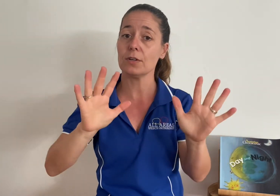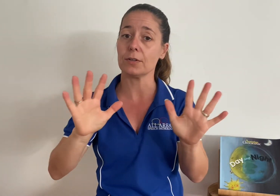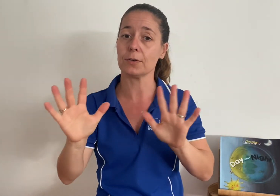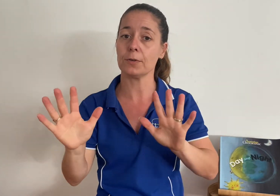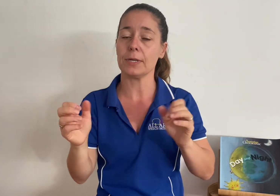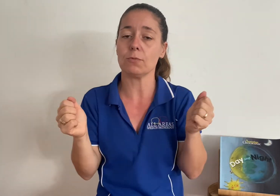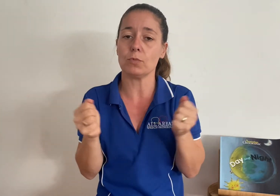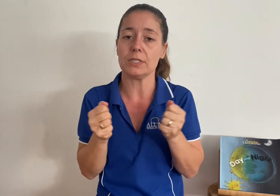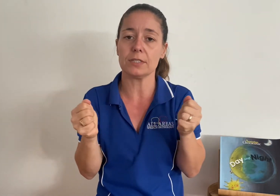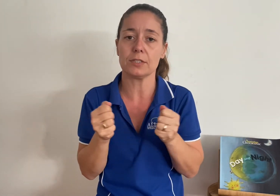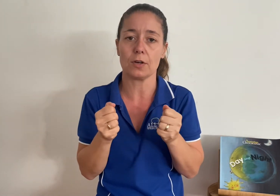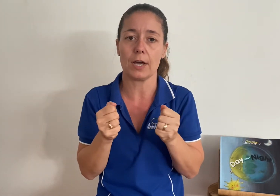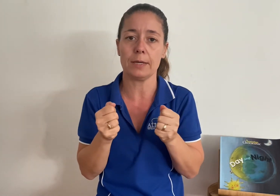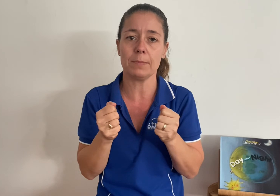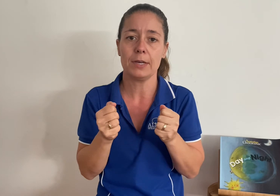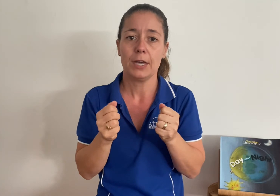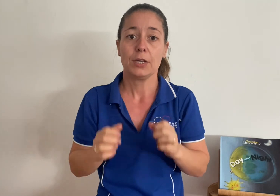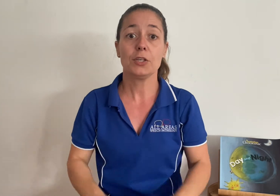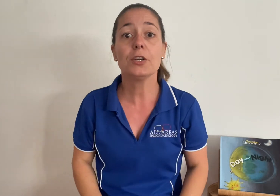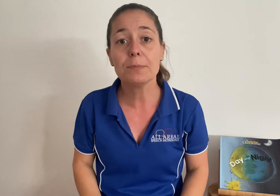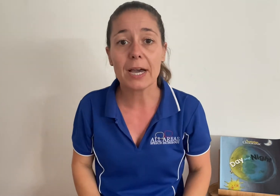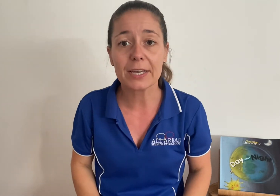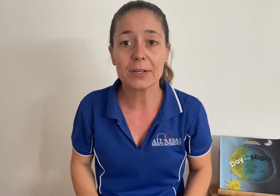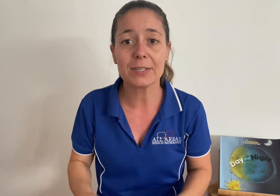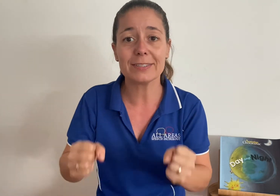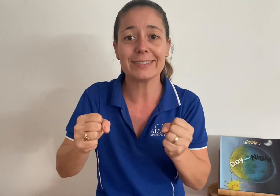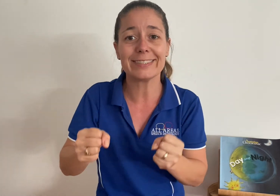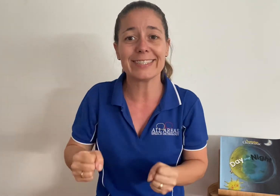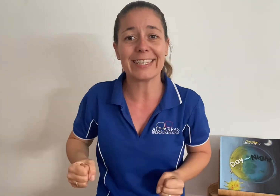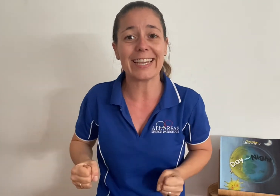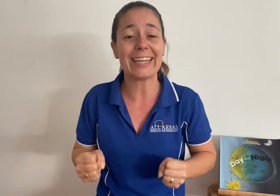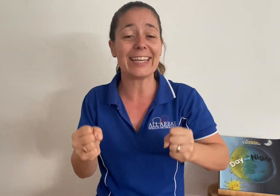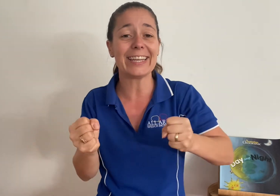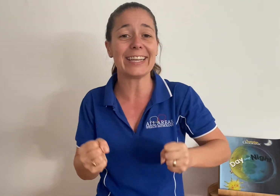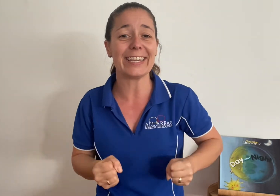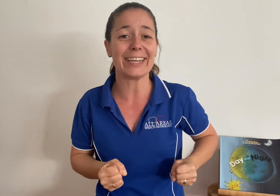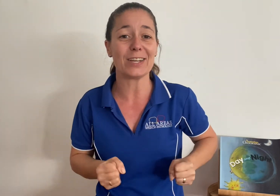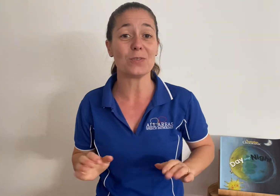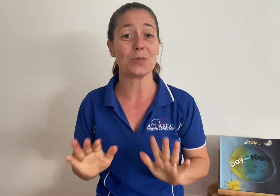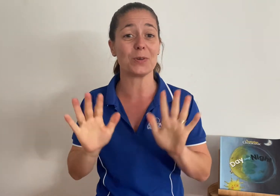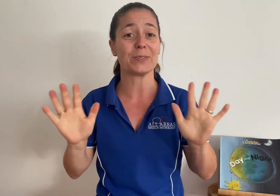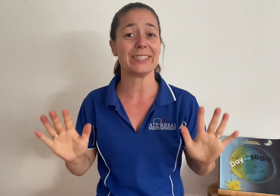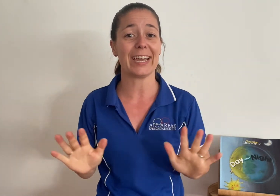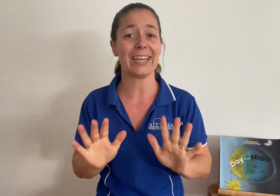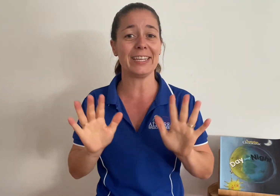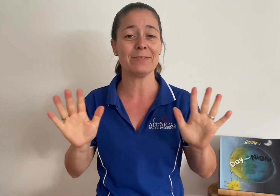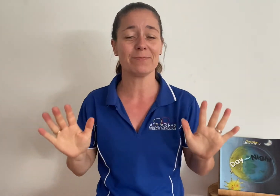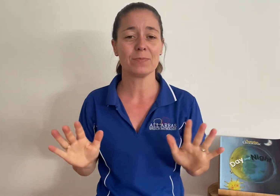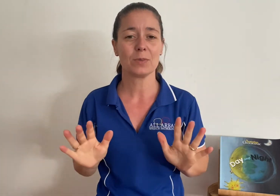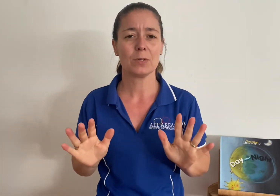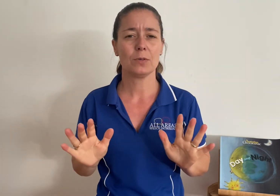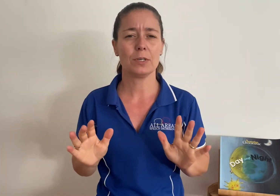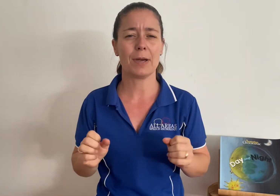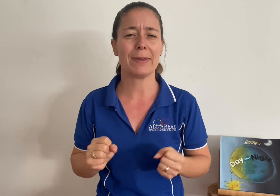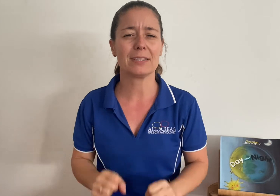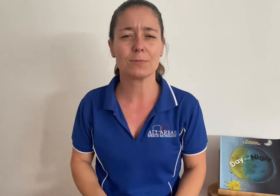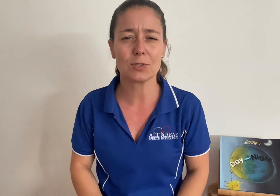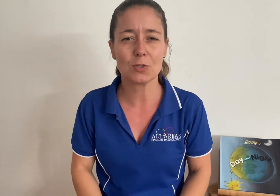in wintertime. You might go skiing on your holiday. Or you might make some snow,